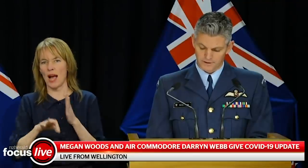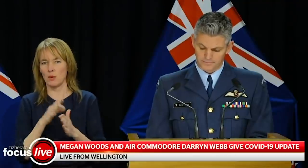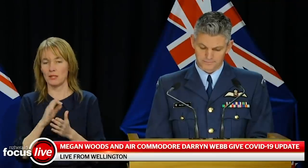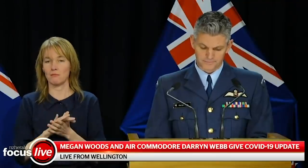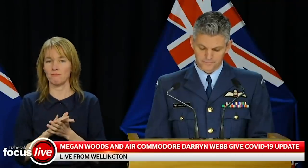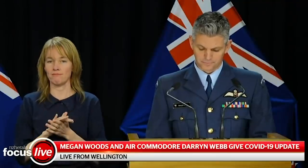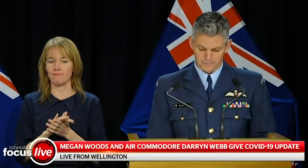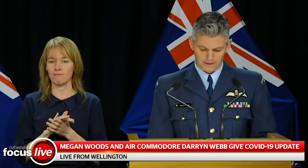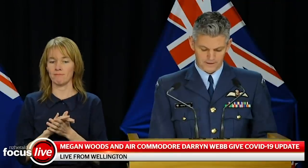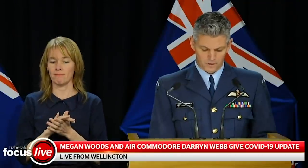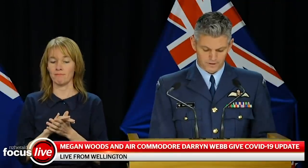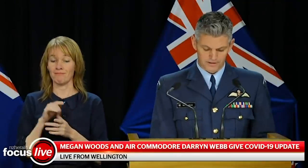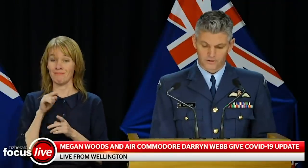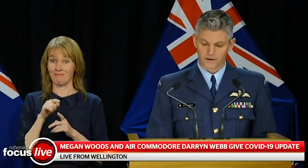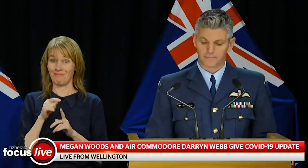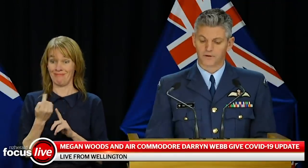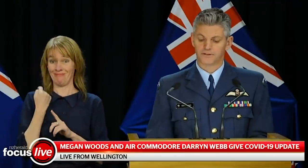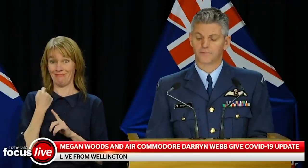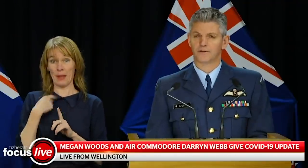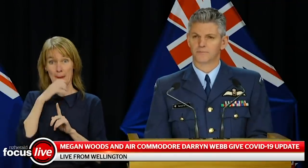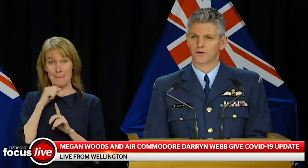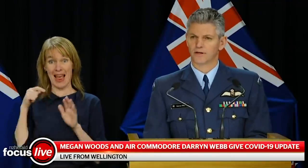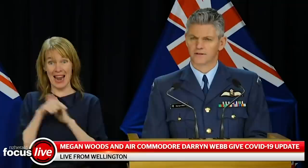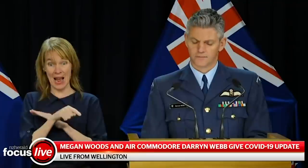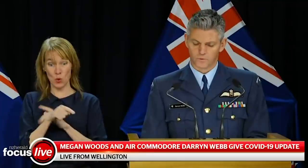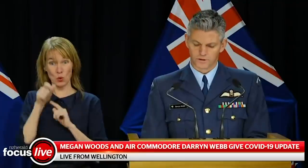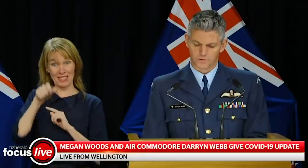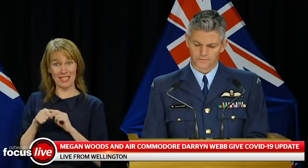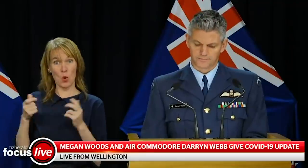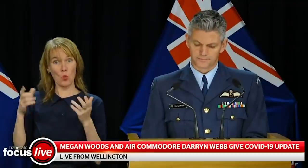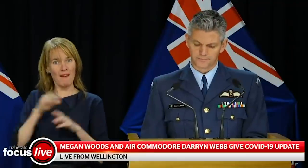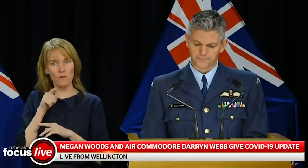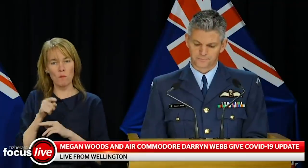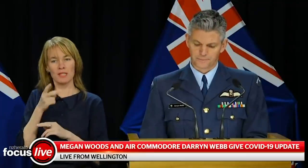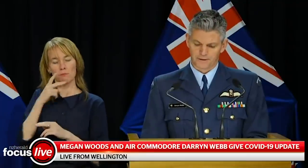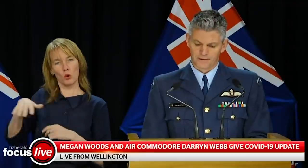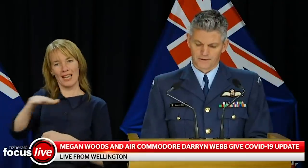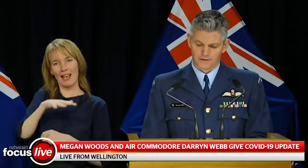at the facility, and this prompted us to look at our policy around smoking more generally.